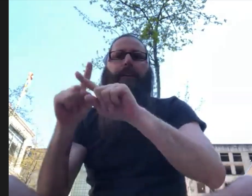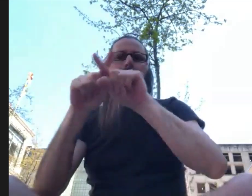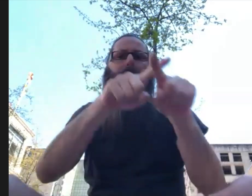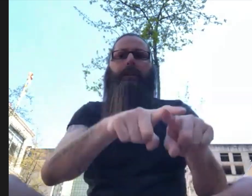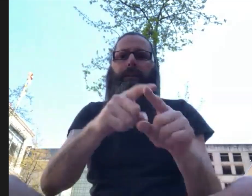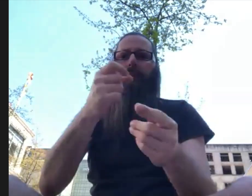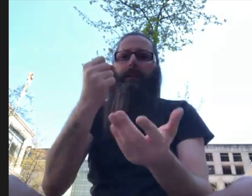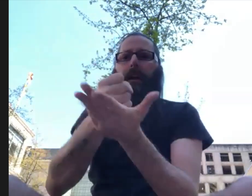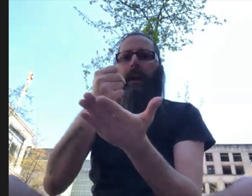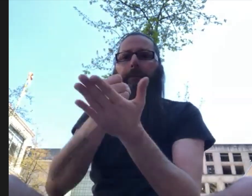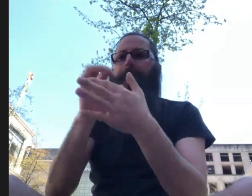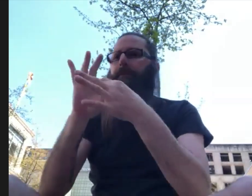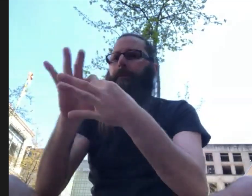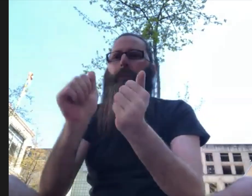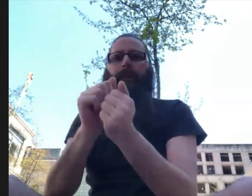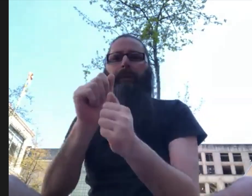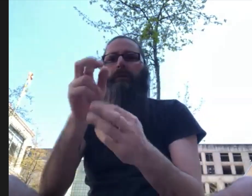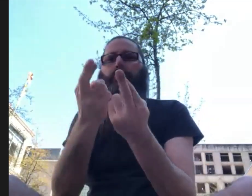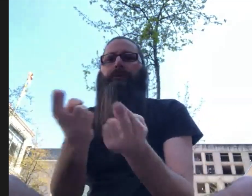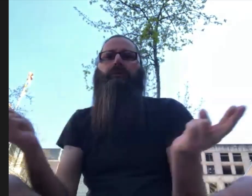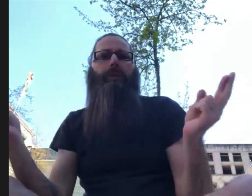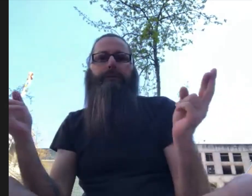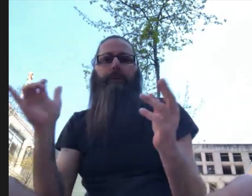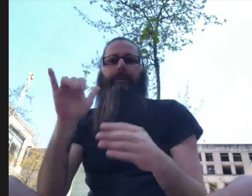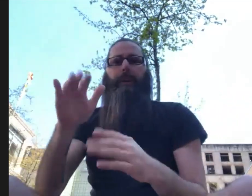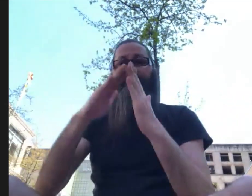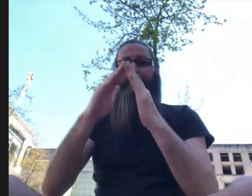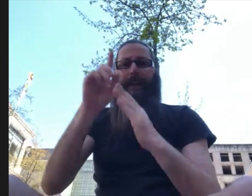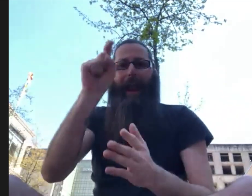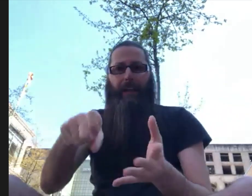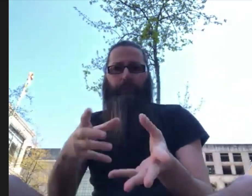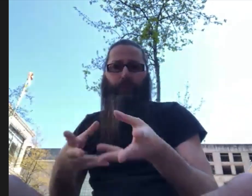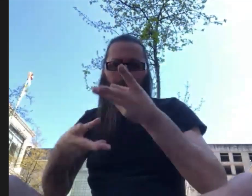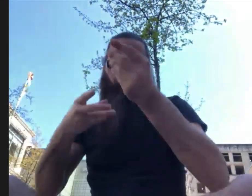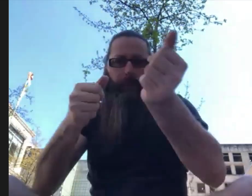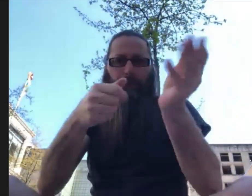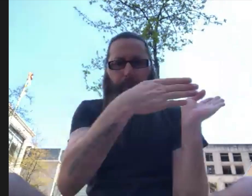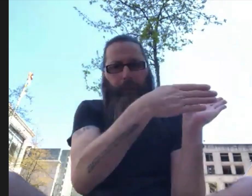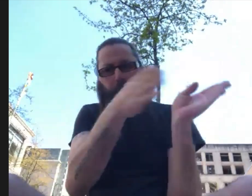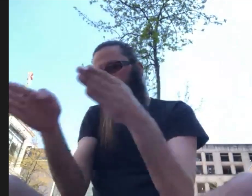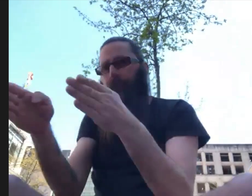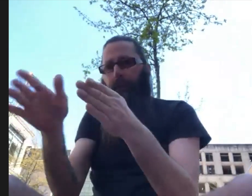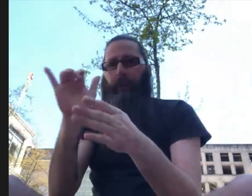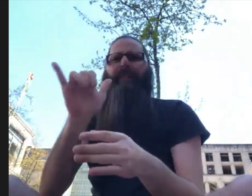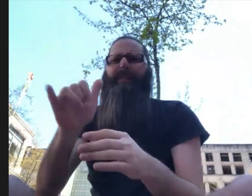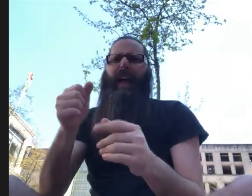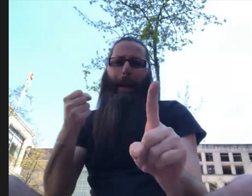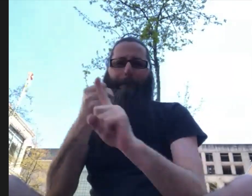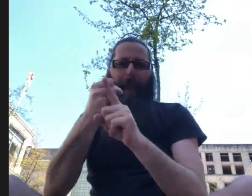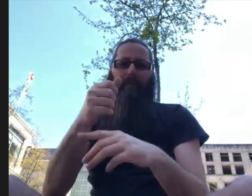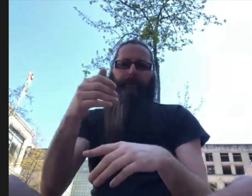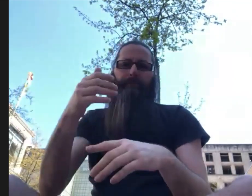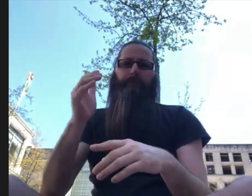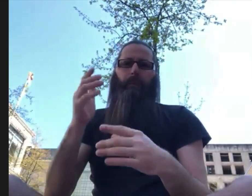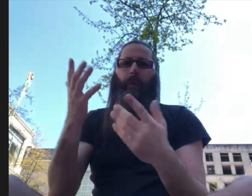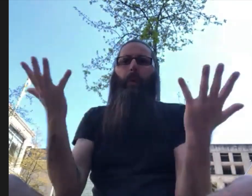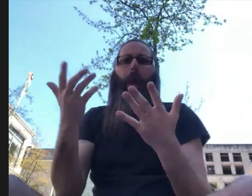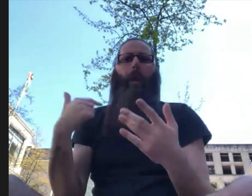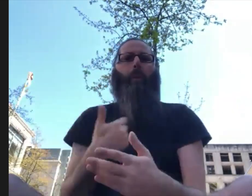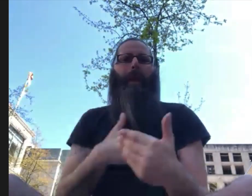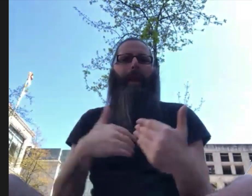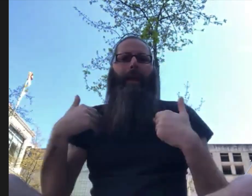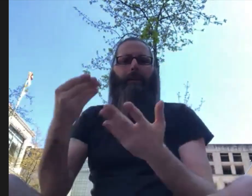financial assistance. So they may have to do financial aid, food stamps, use other types of resources. Then the city has to, to